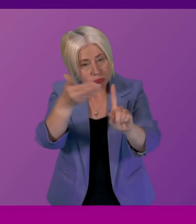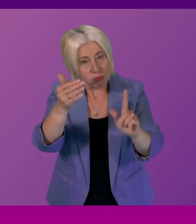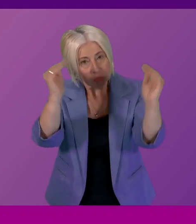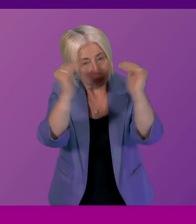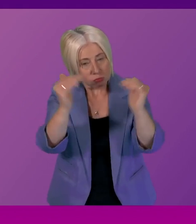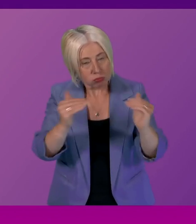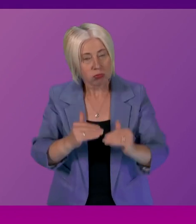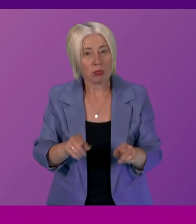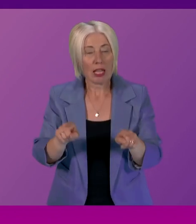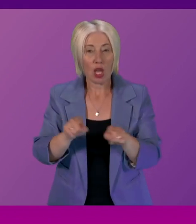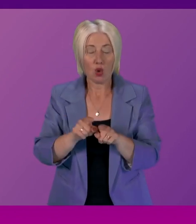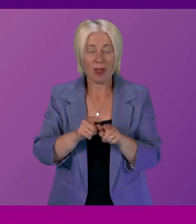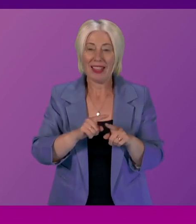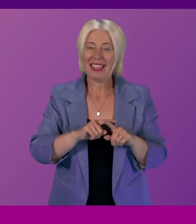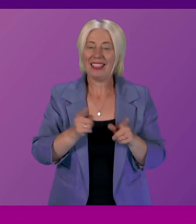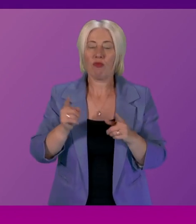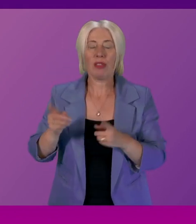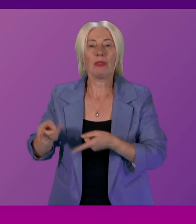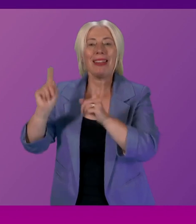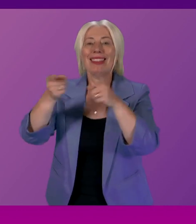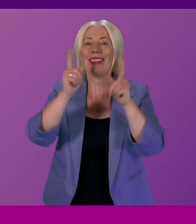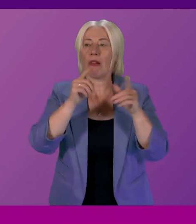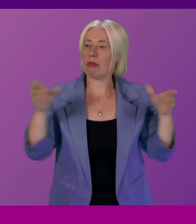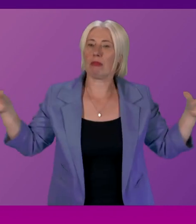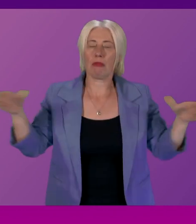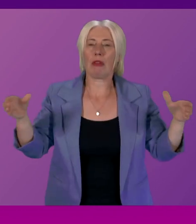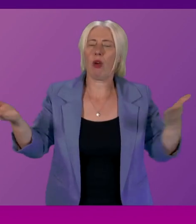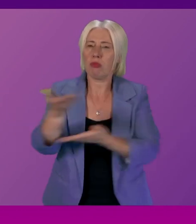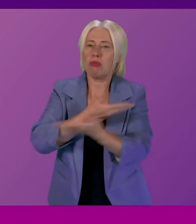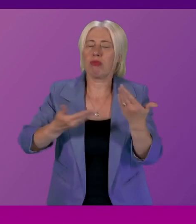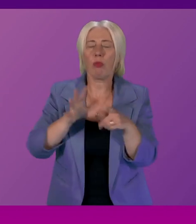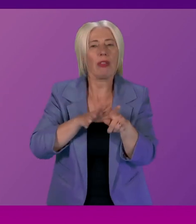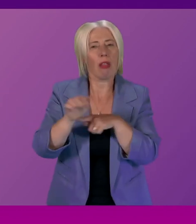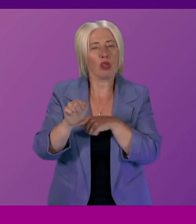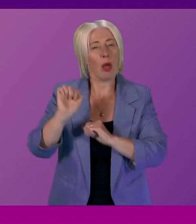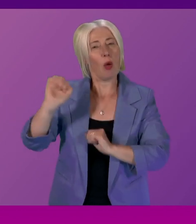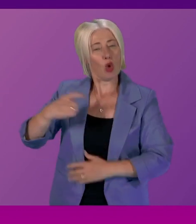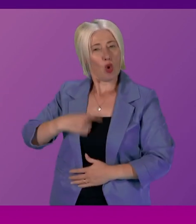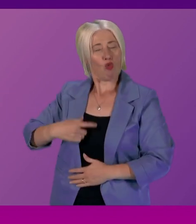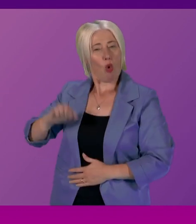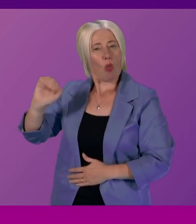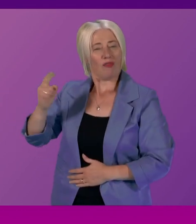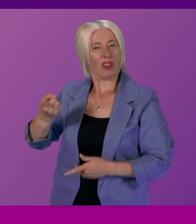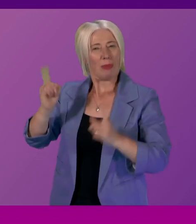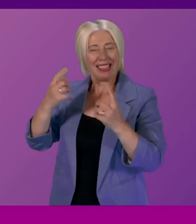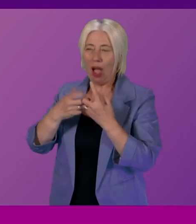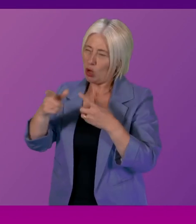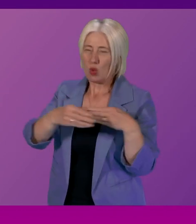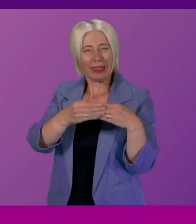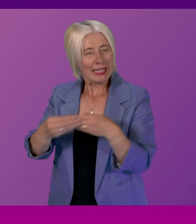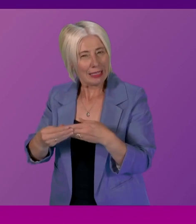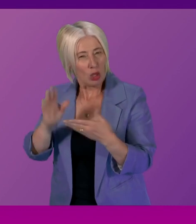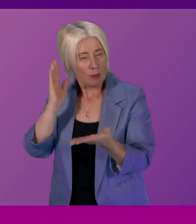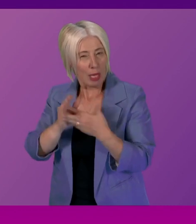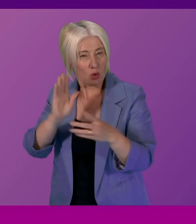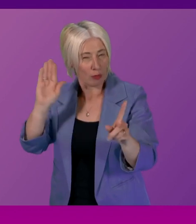funding for culture and how do you see your role as first minister in leading in this area to ensure that we meet